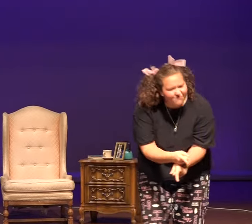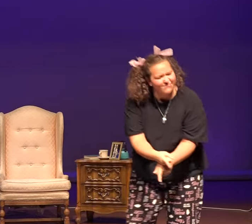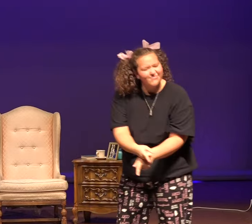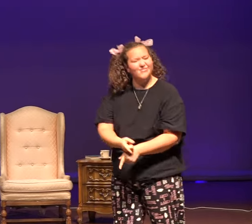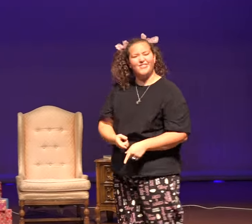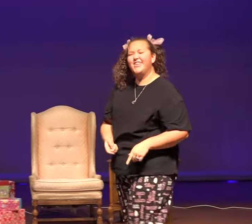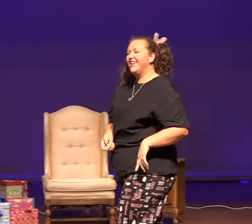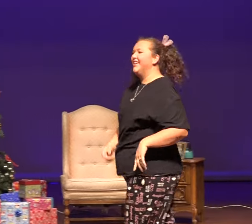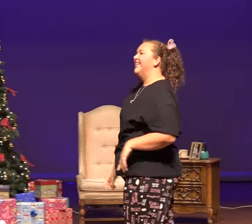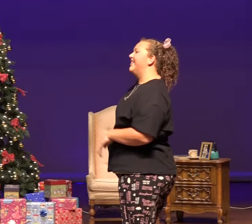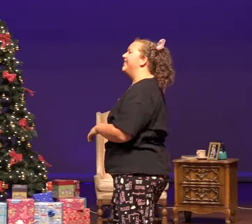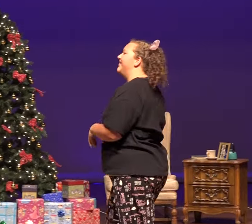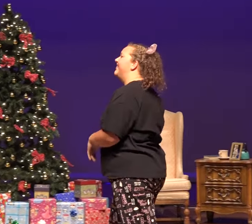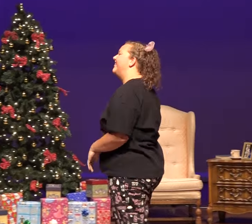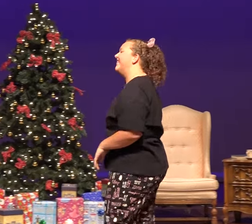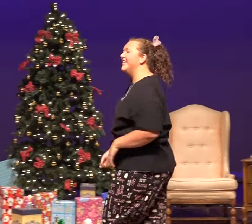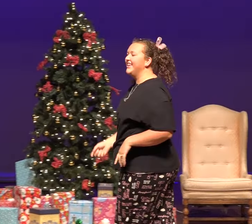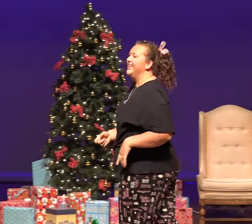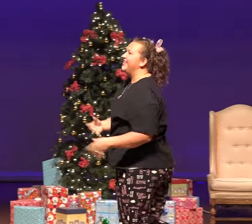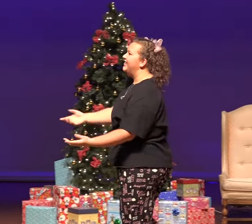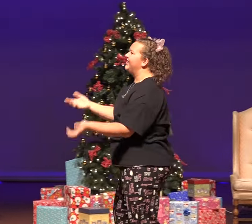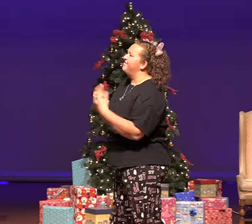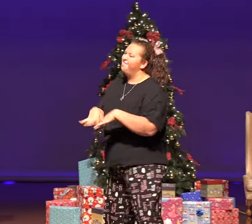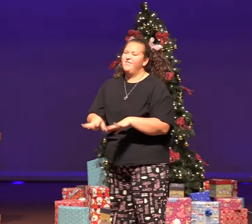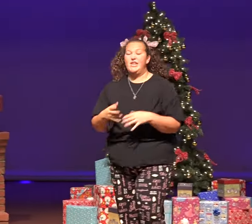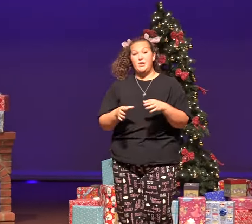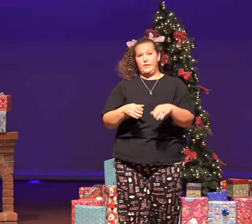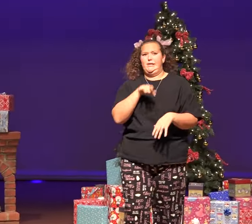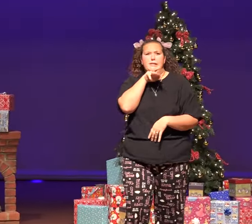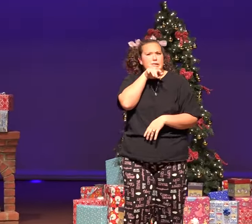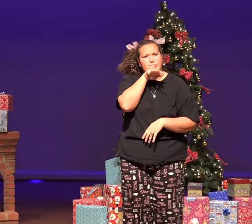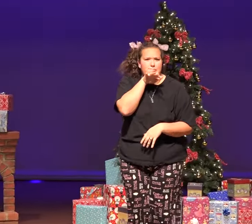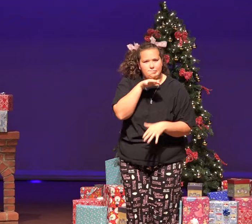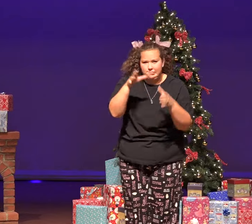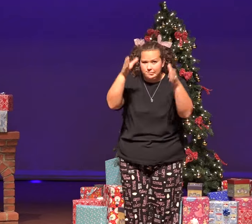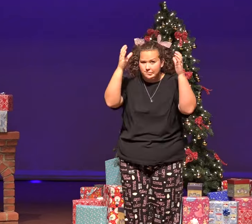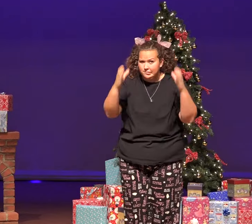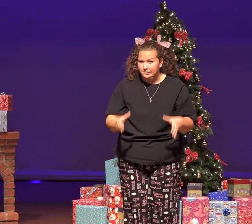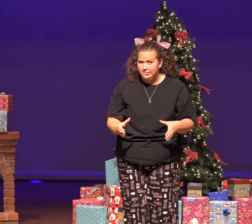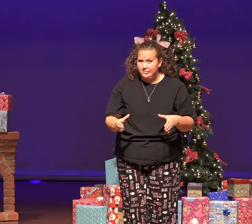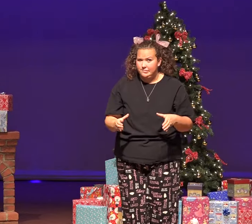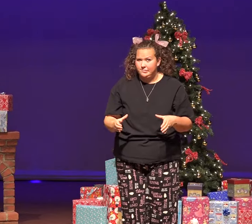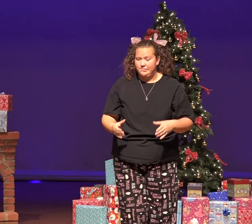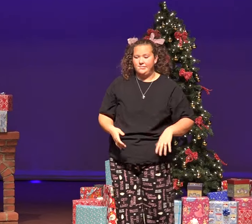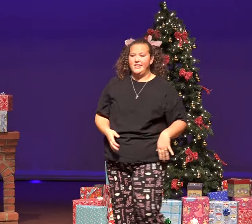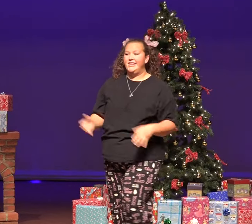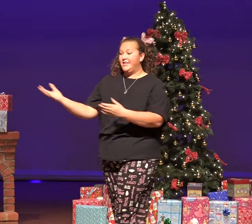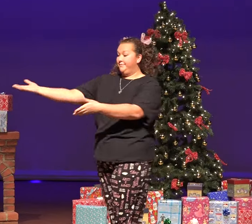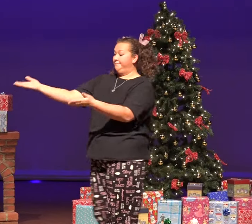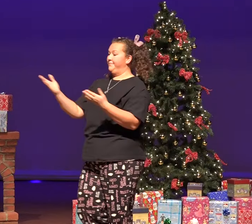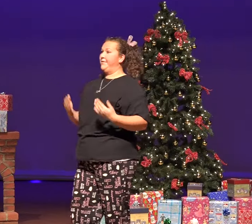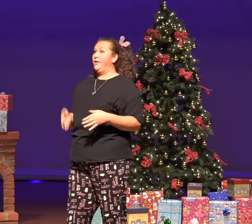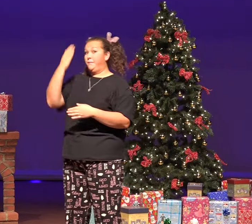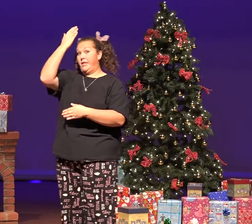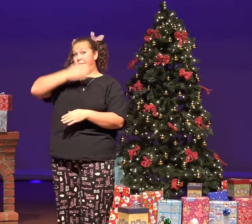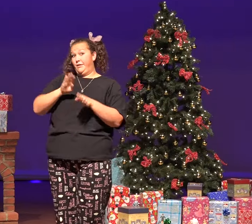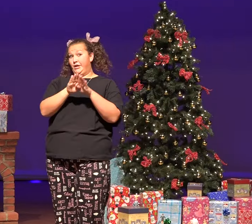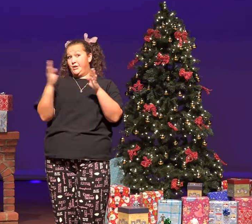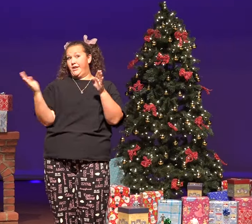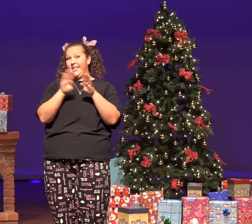you. He won't have to use a dirty chimney glue, just bring him through the front door,